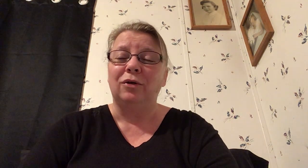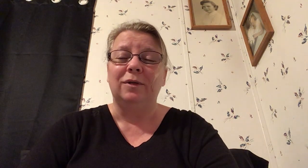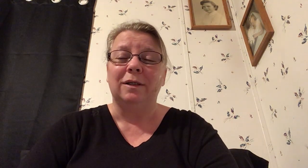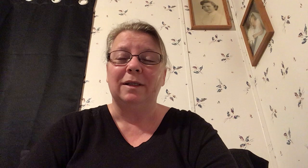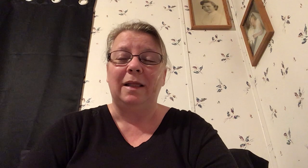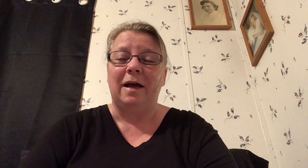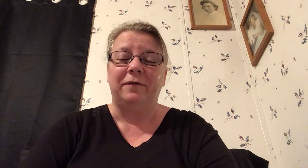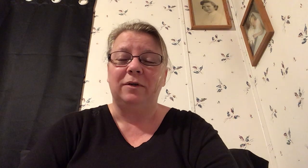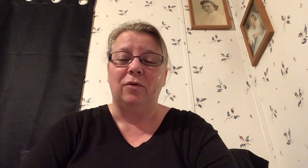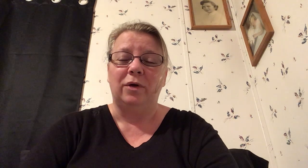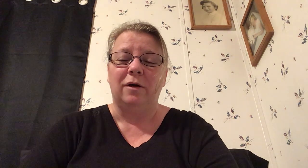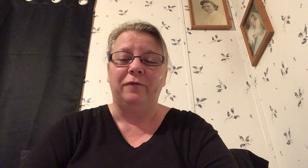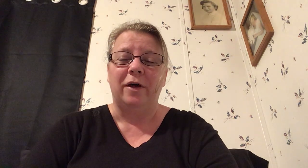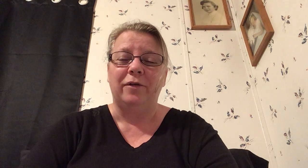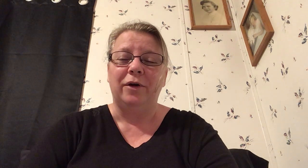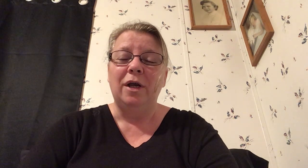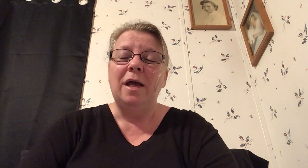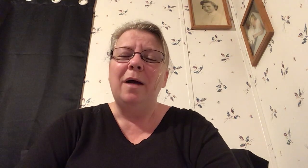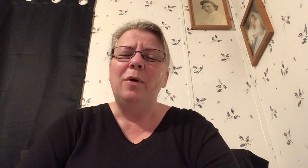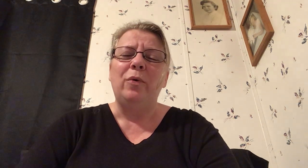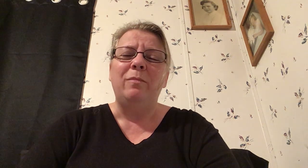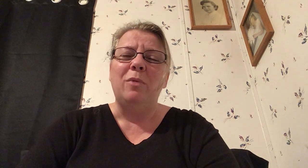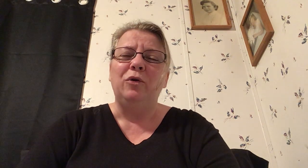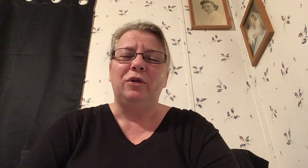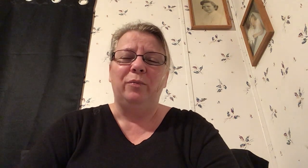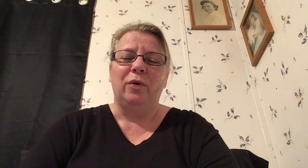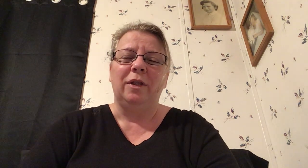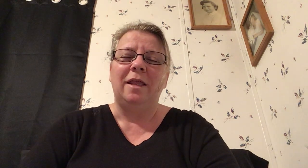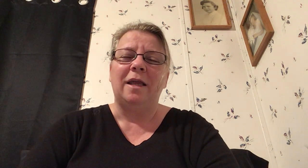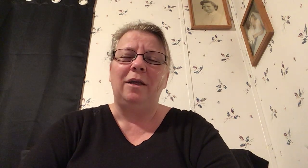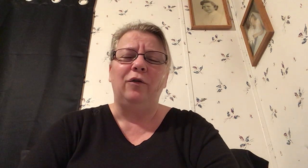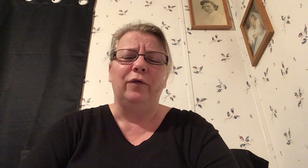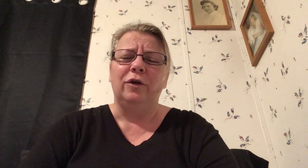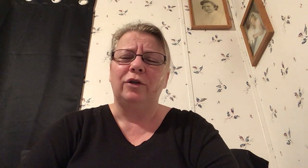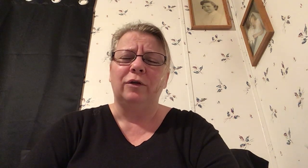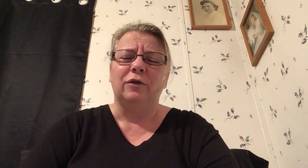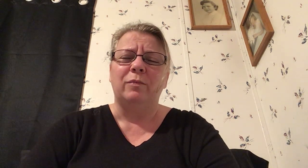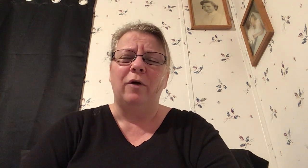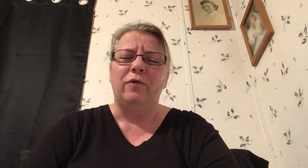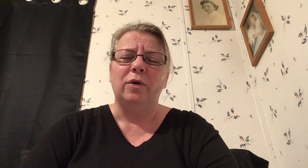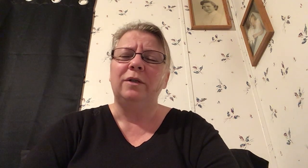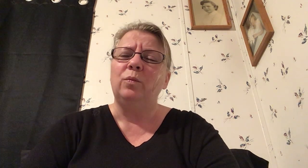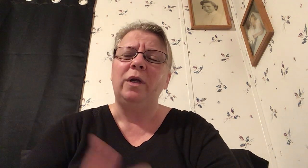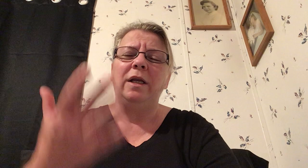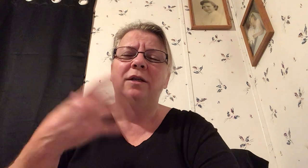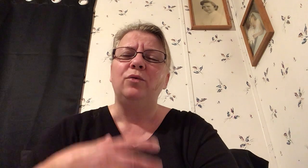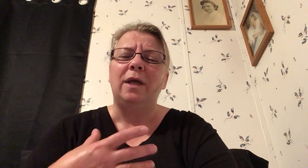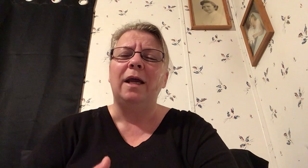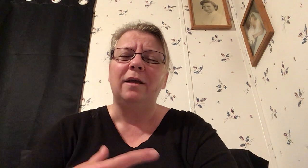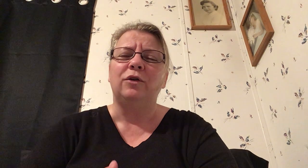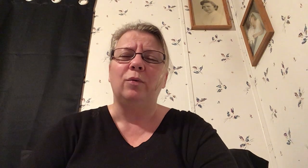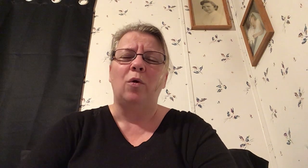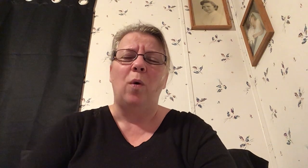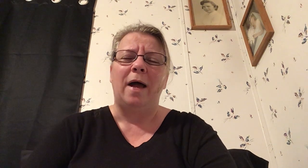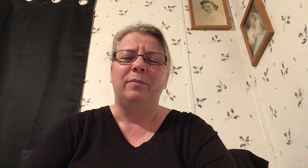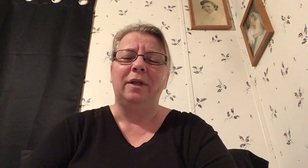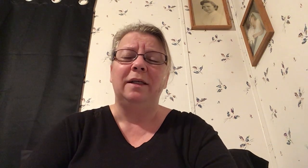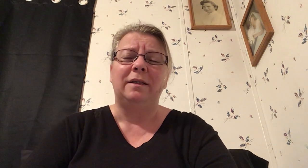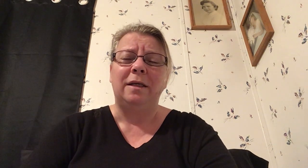shows us that life is going on father but we most importantly thank you for your still small voice and we need to get into a quiet place to